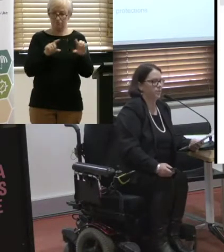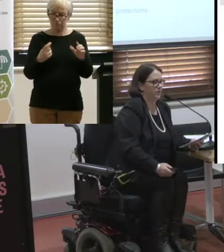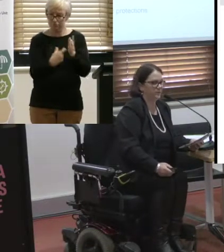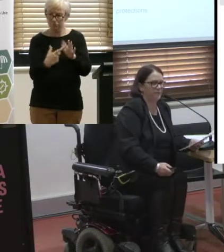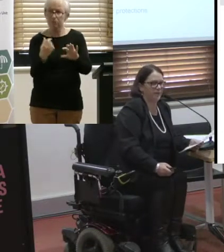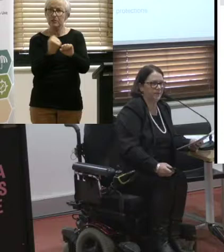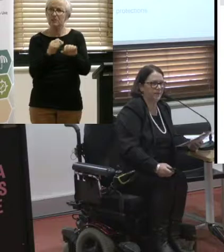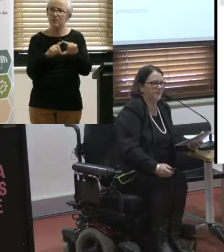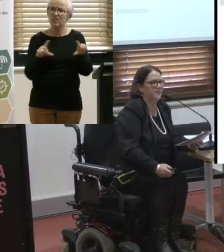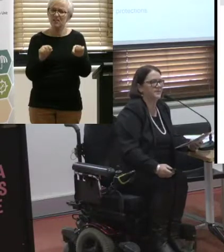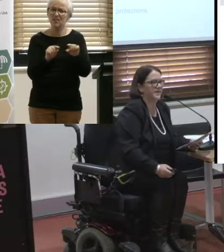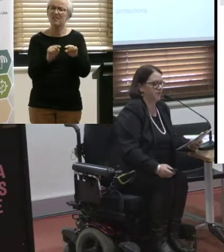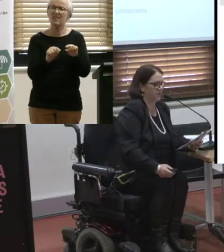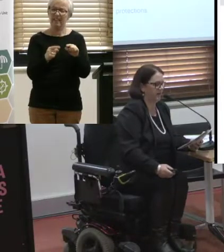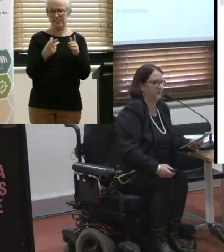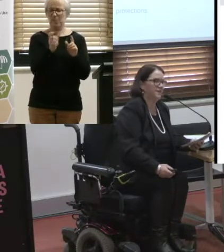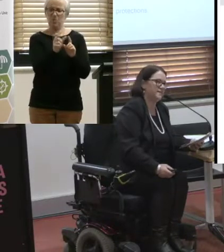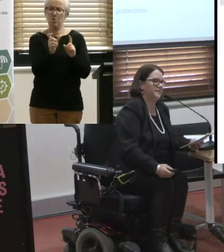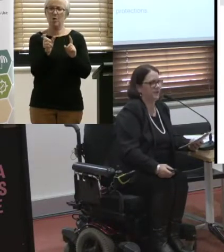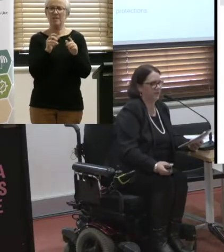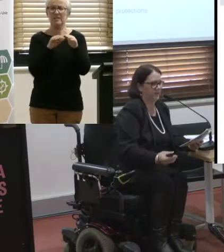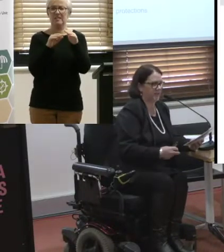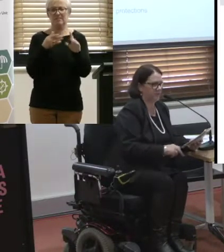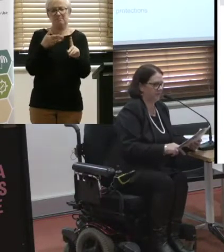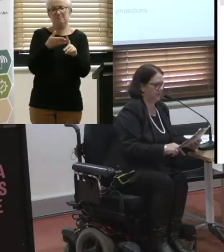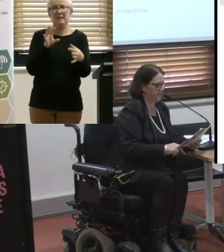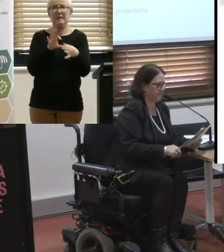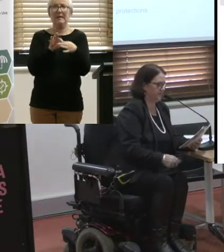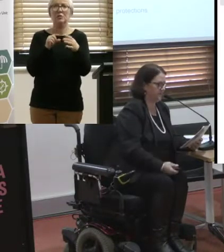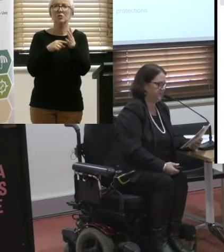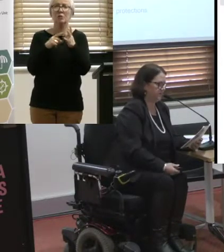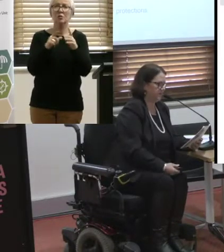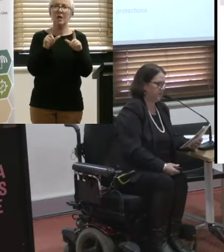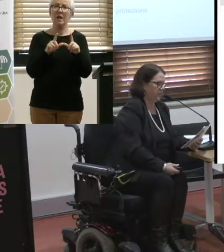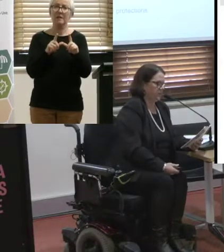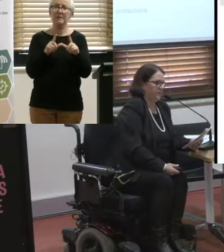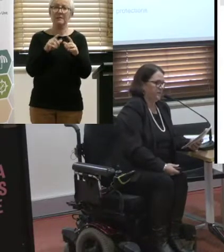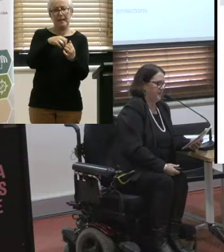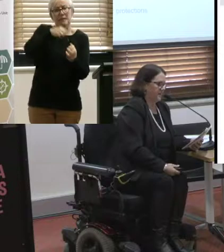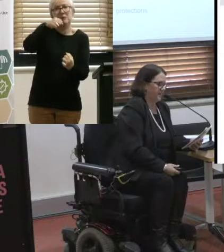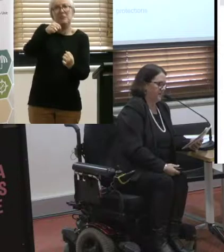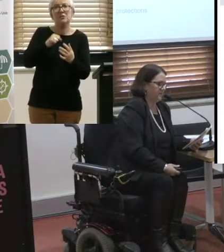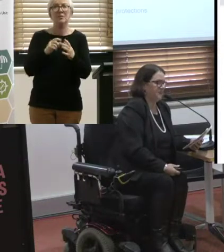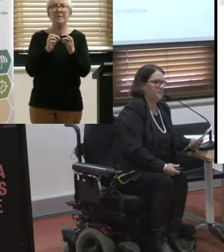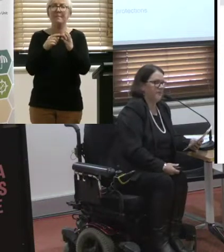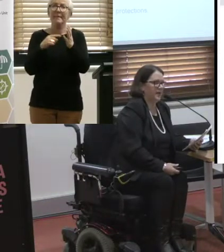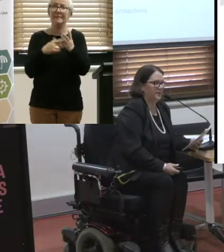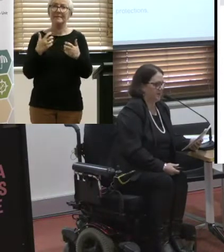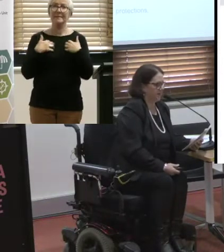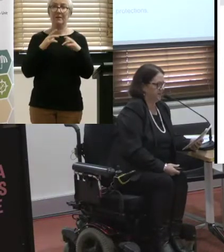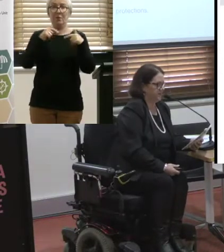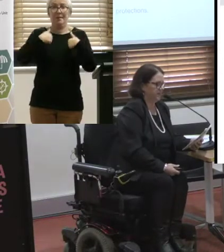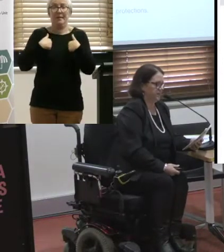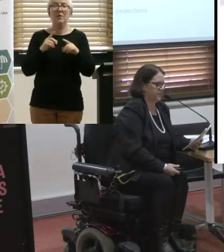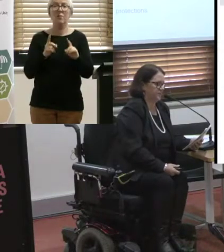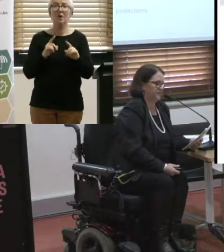these are just words that play within the legislation around licensing, accreditation and those sort of things. But the most exciting thing for me, I